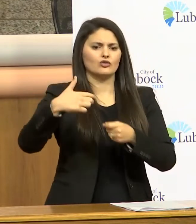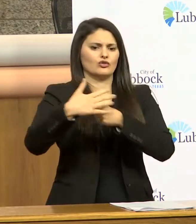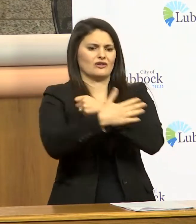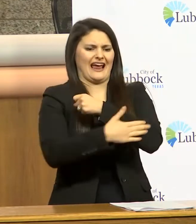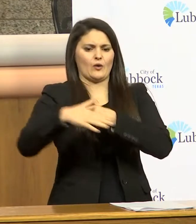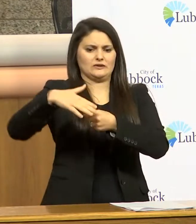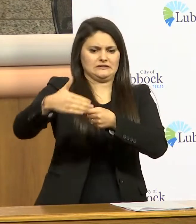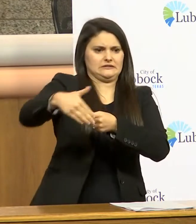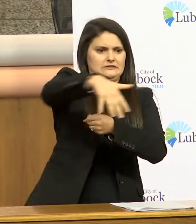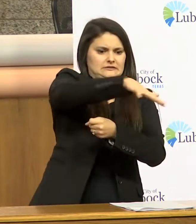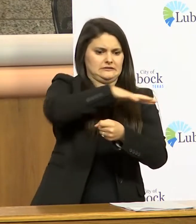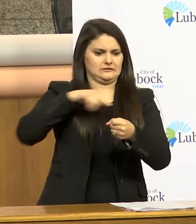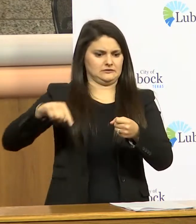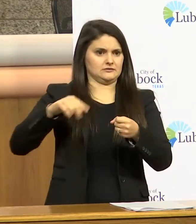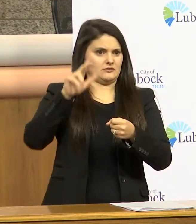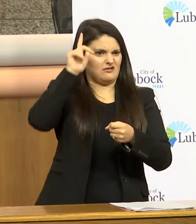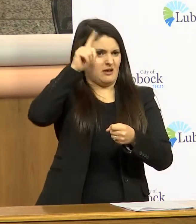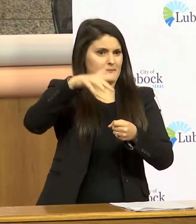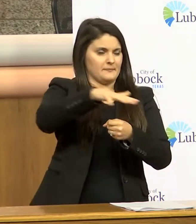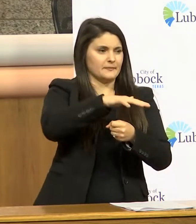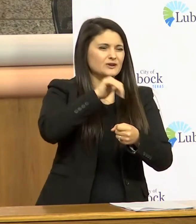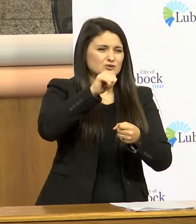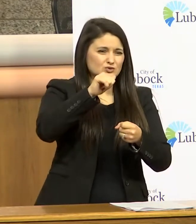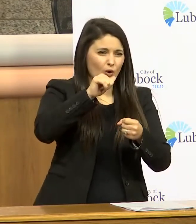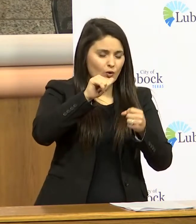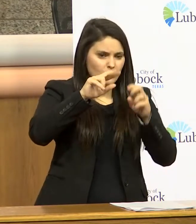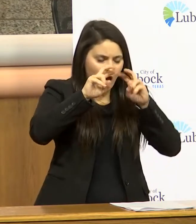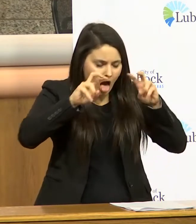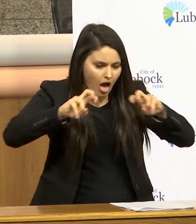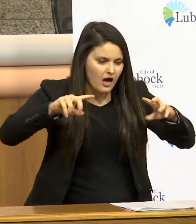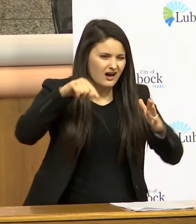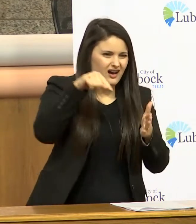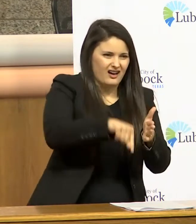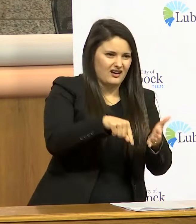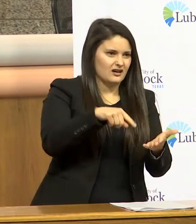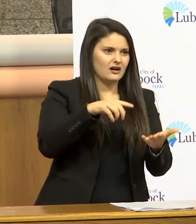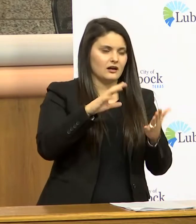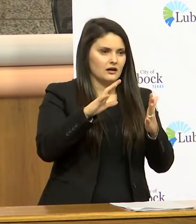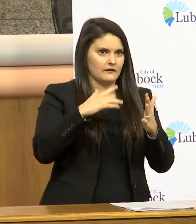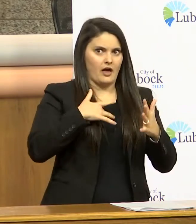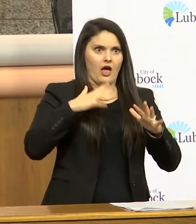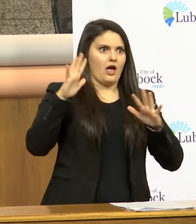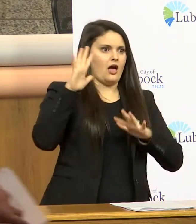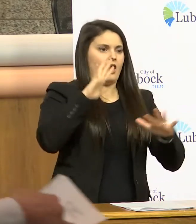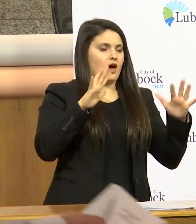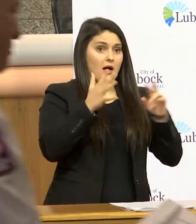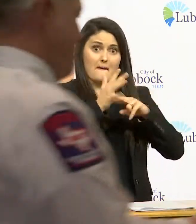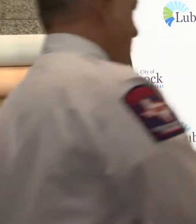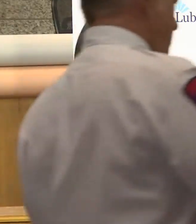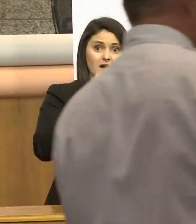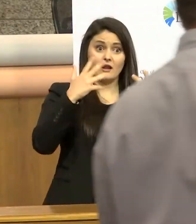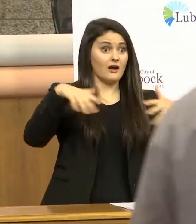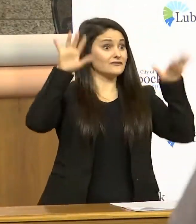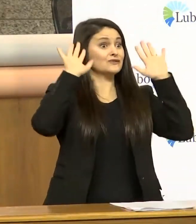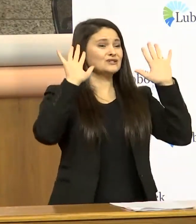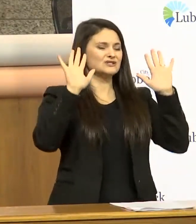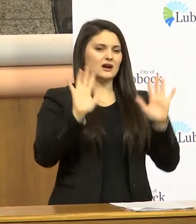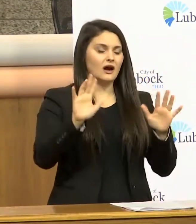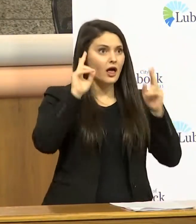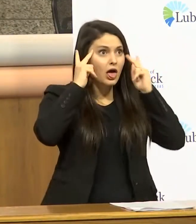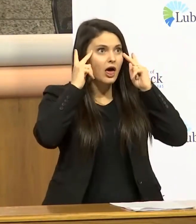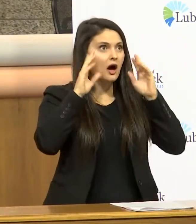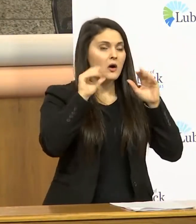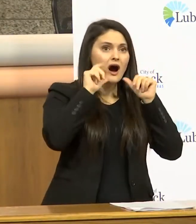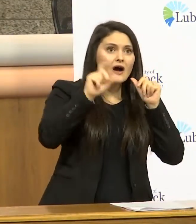counties I don't want people to read into this you know and look and say oh we have this is all over we don't have to worry